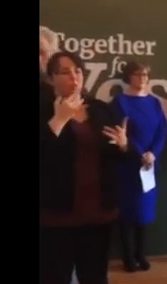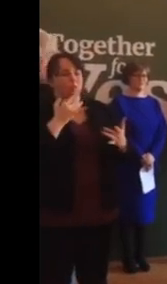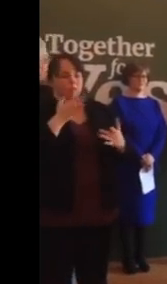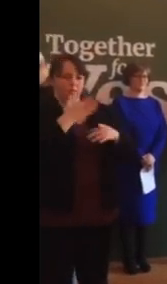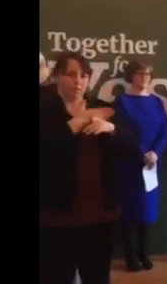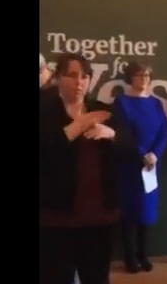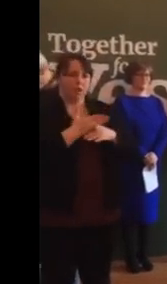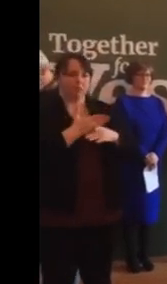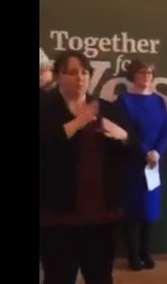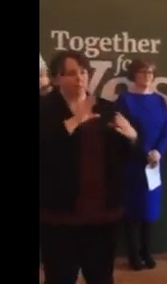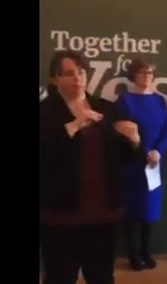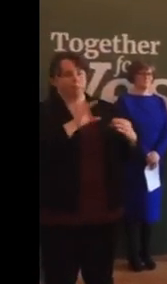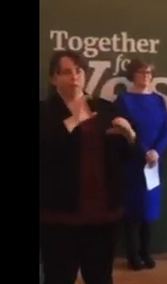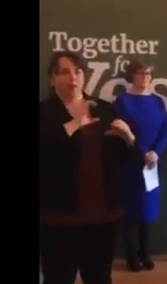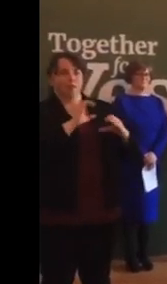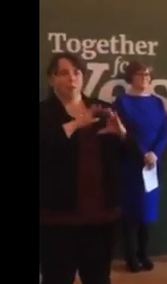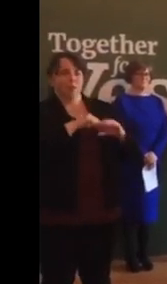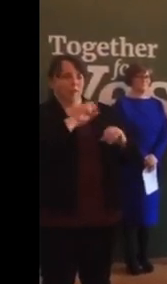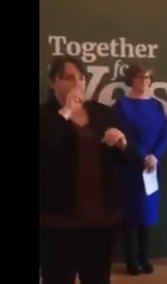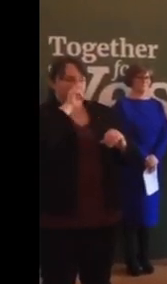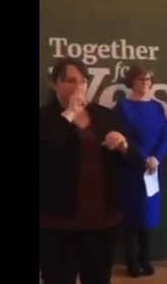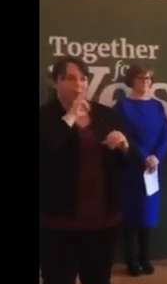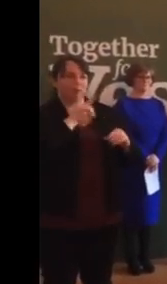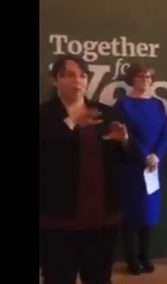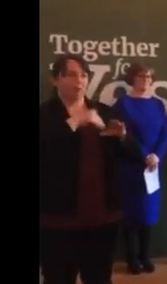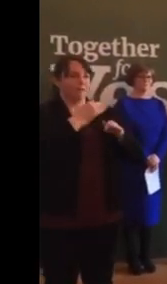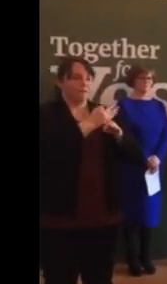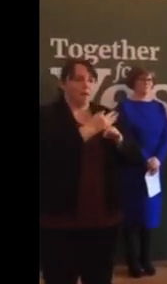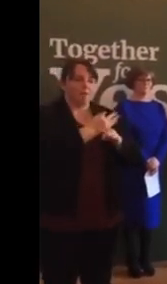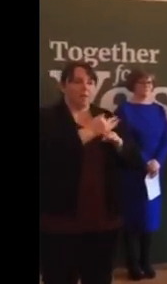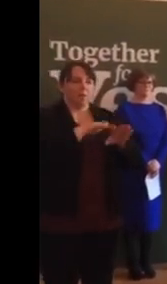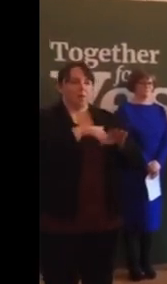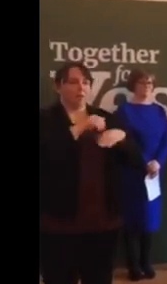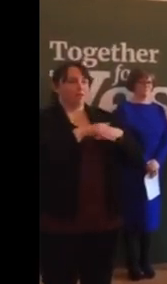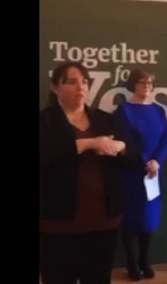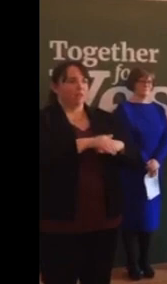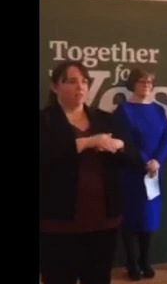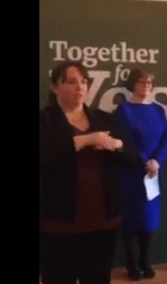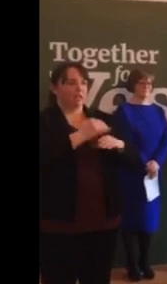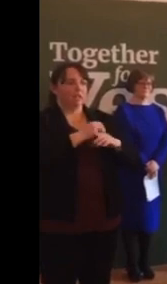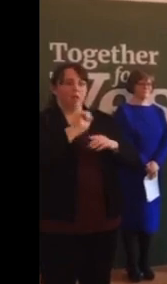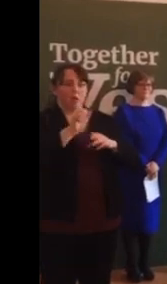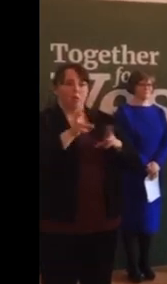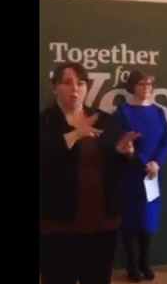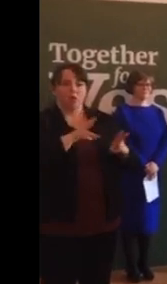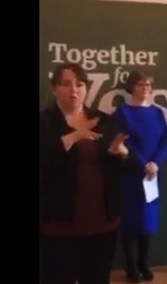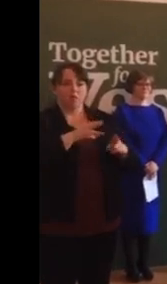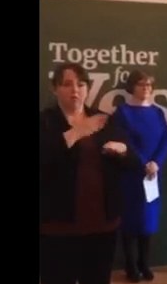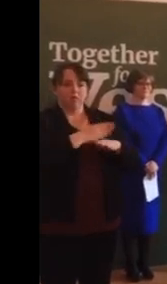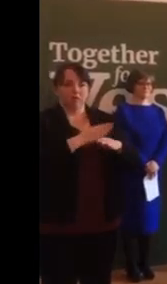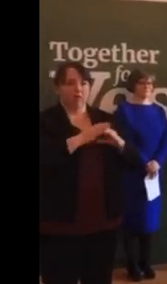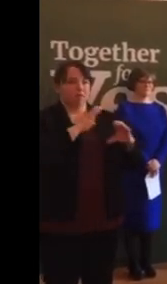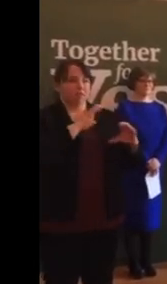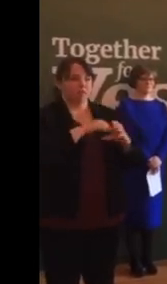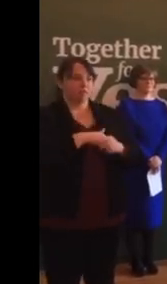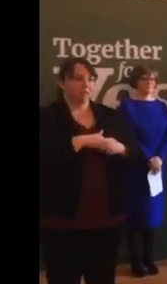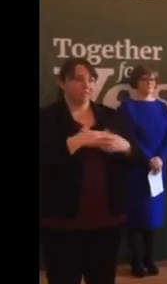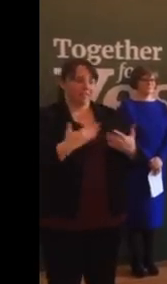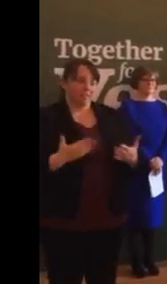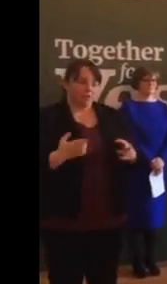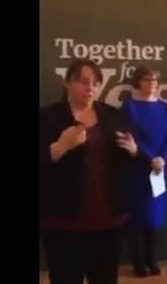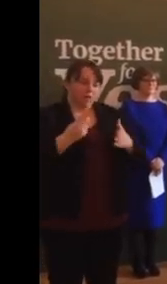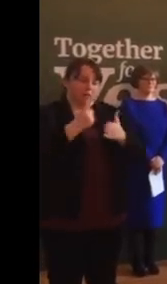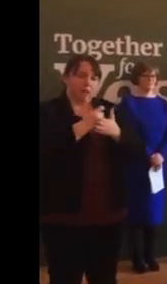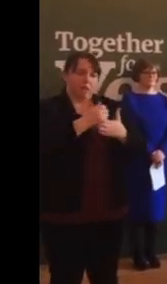conversations with your neighbours, with your family, with your friends in your workplace. Now is the time